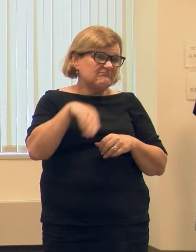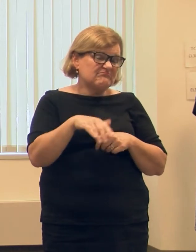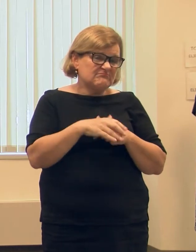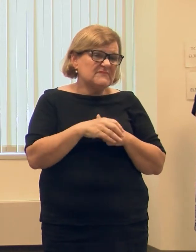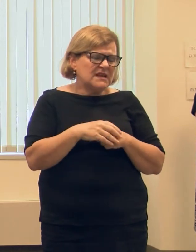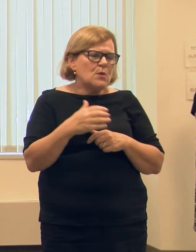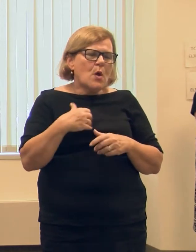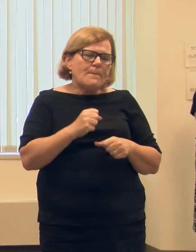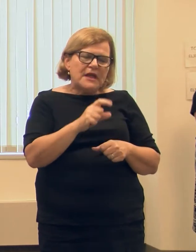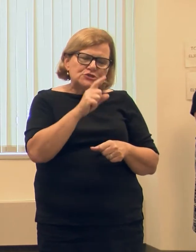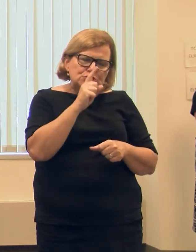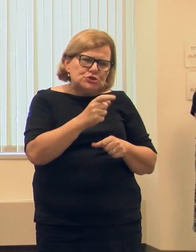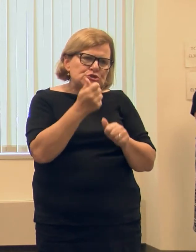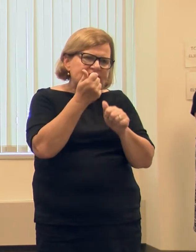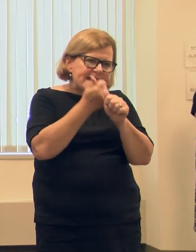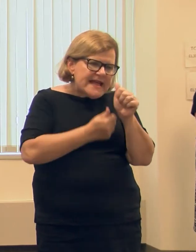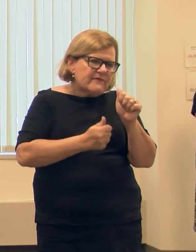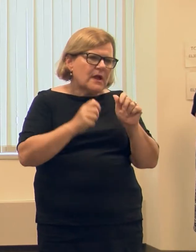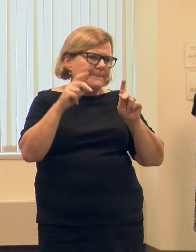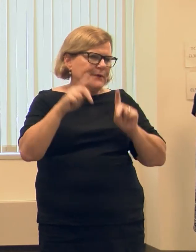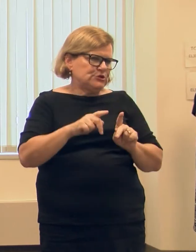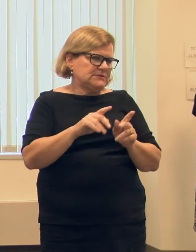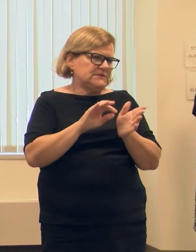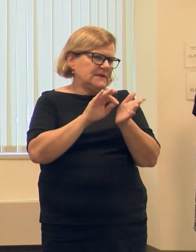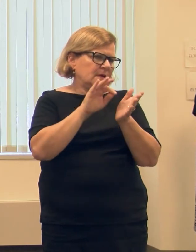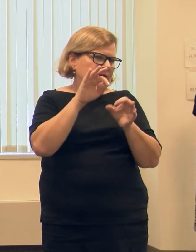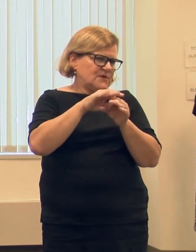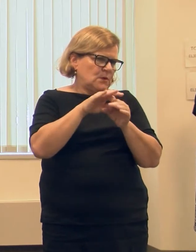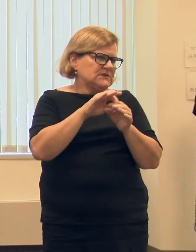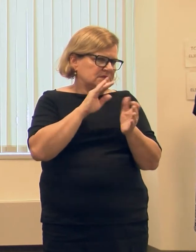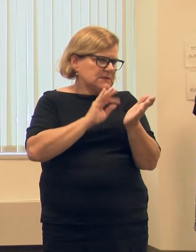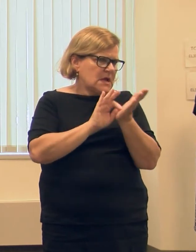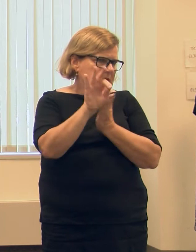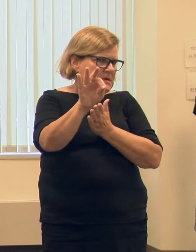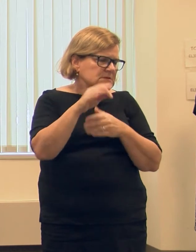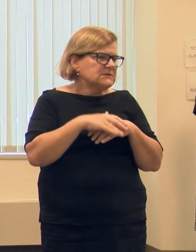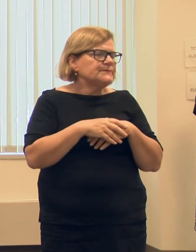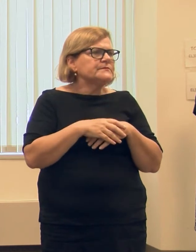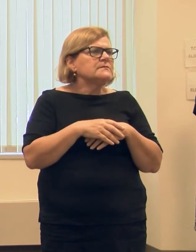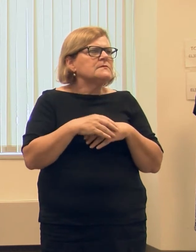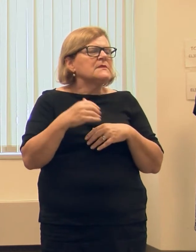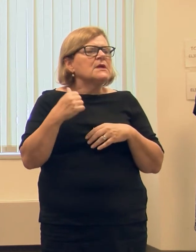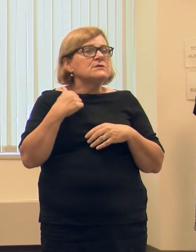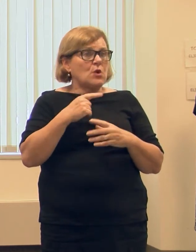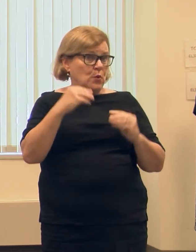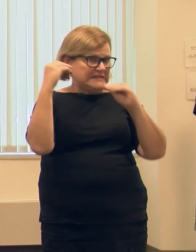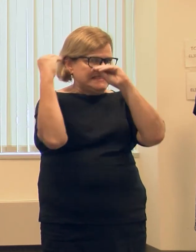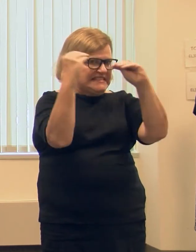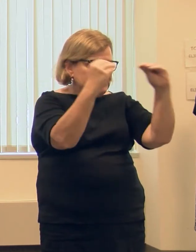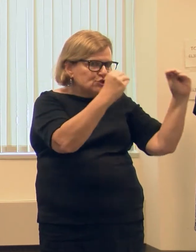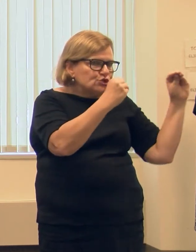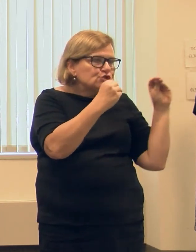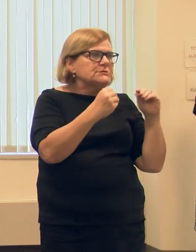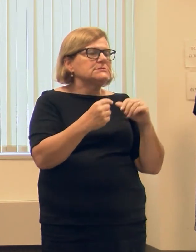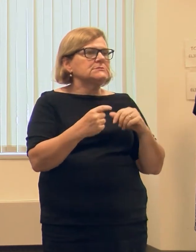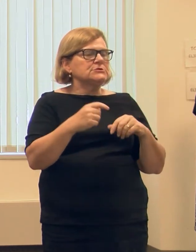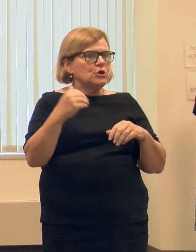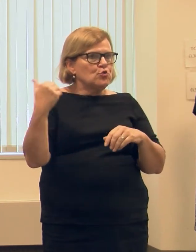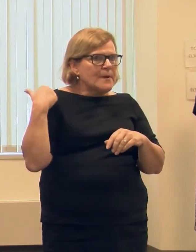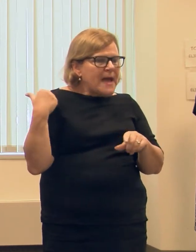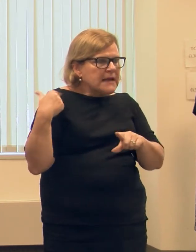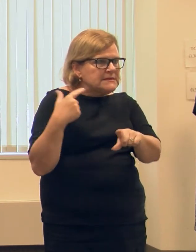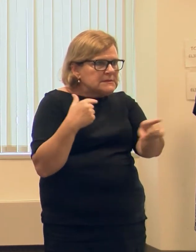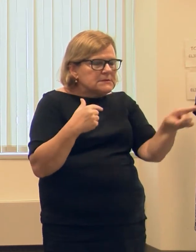And we want to ensure every citizen's vote counts. So we are doing a voter education program, reminding